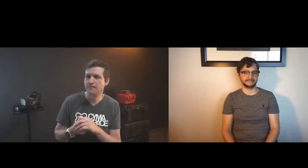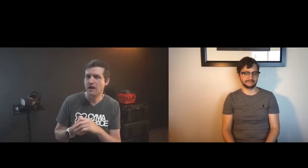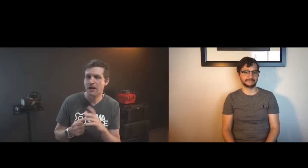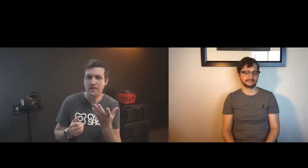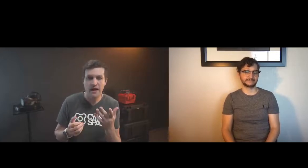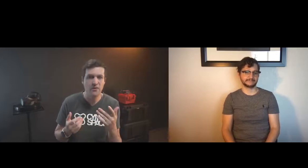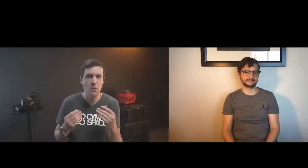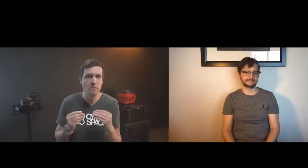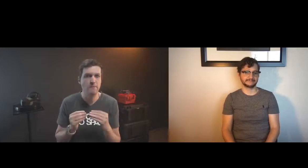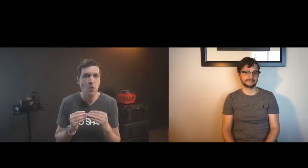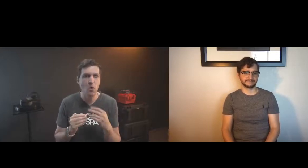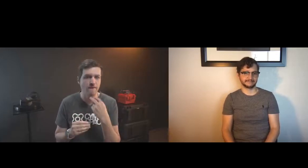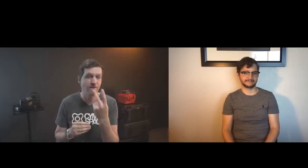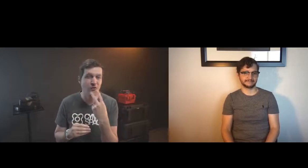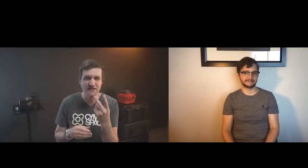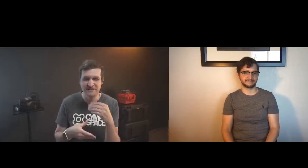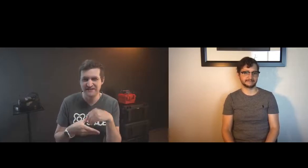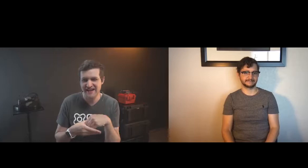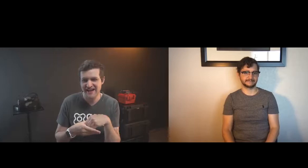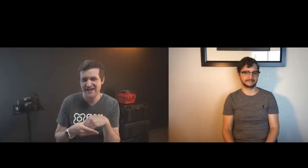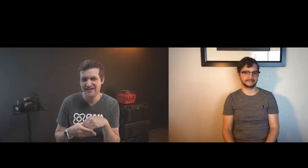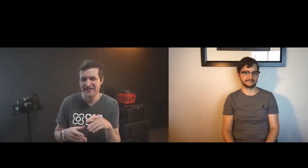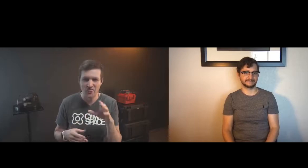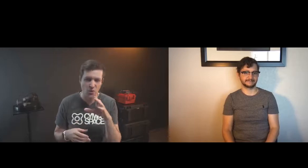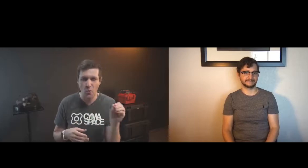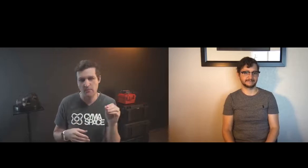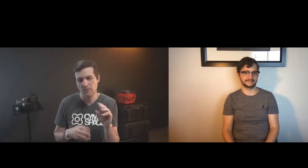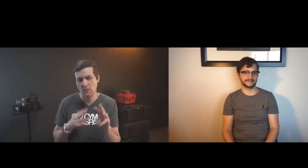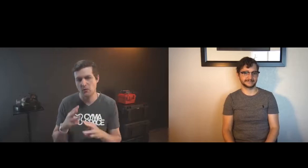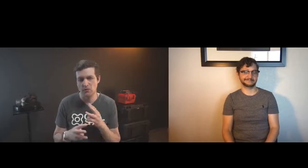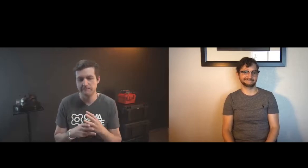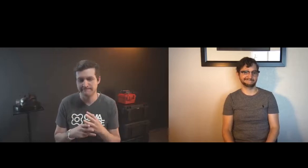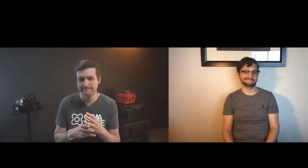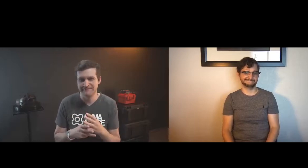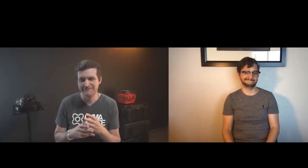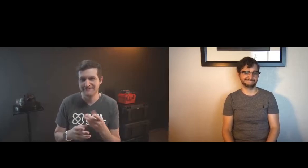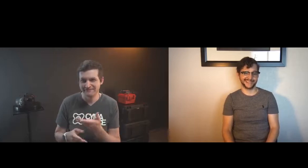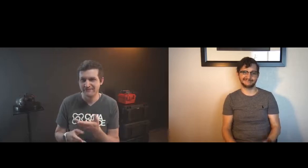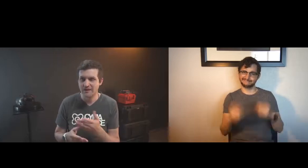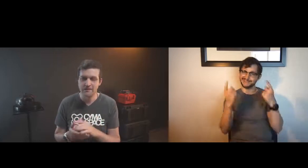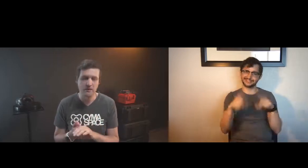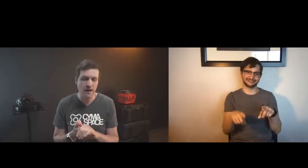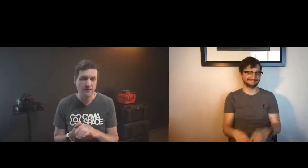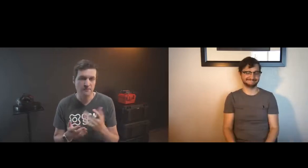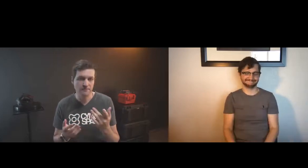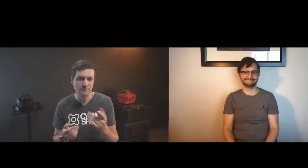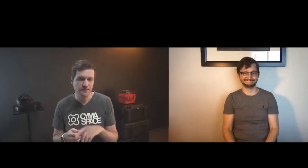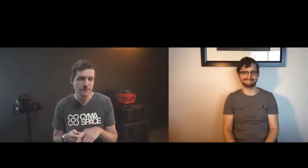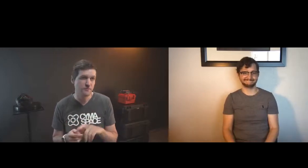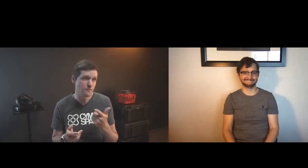hiring more deaf people including more deaf people and then they would be more of a voice in the corporate world